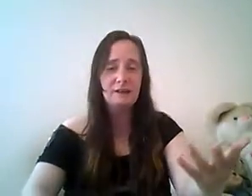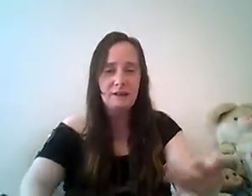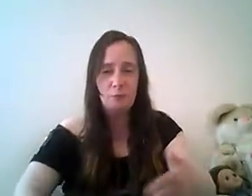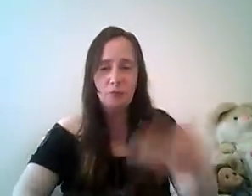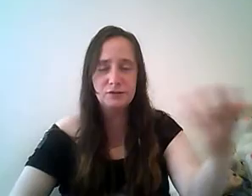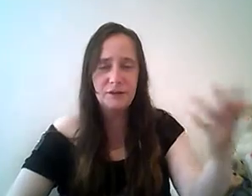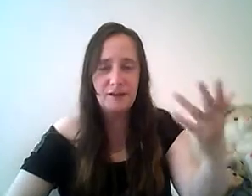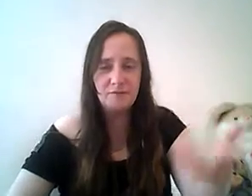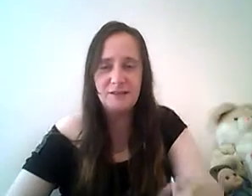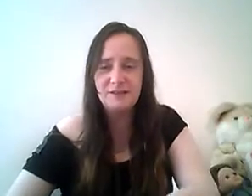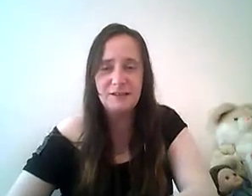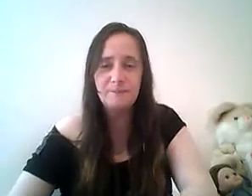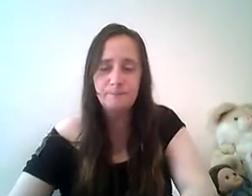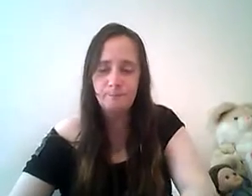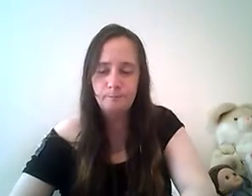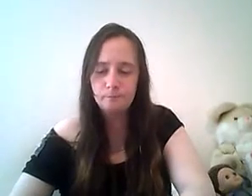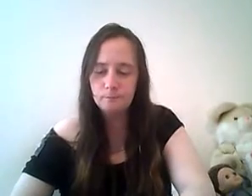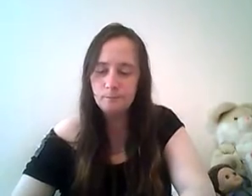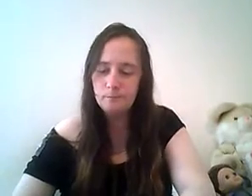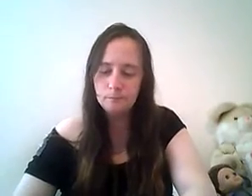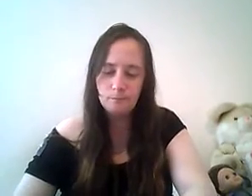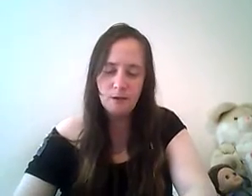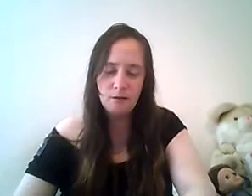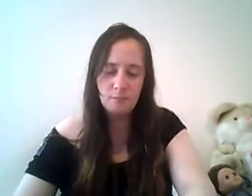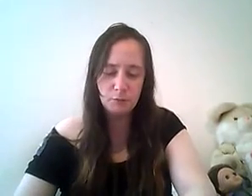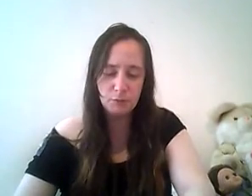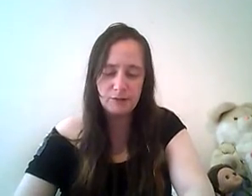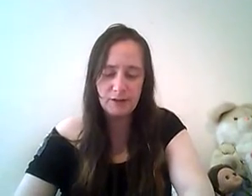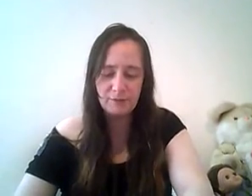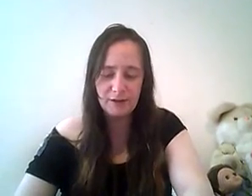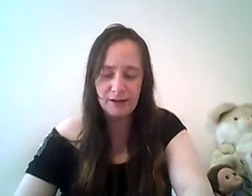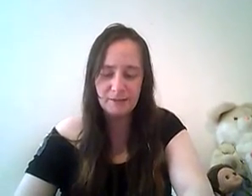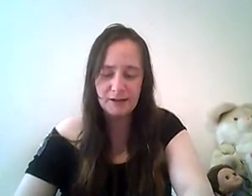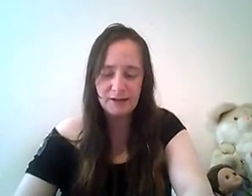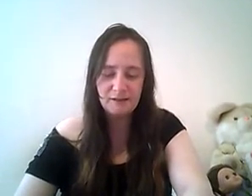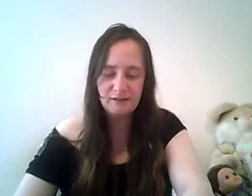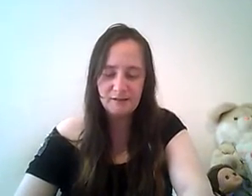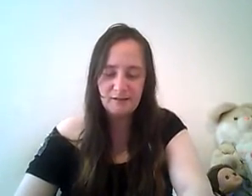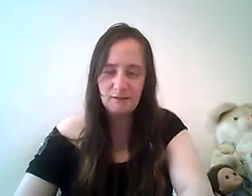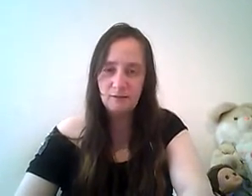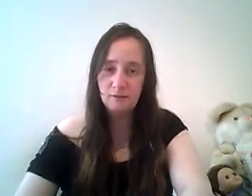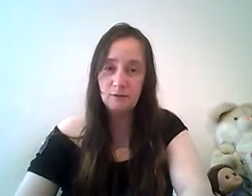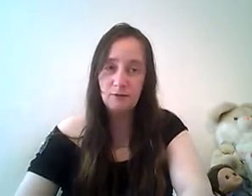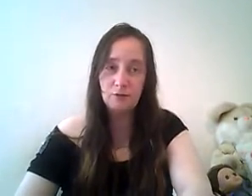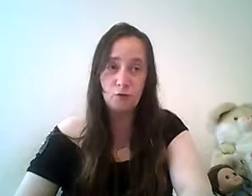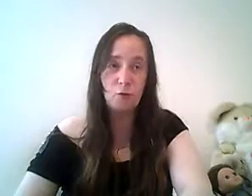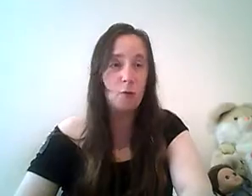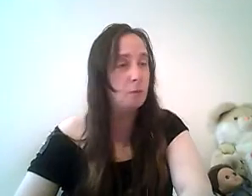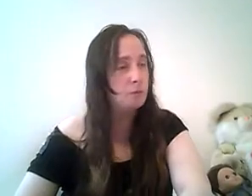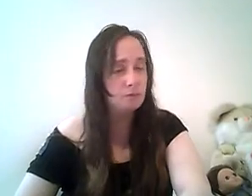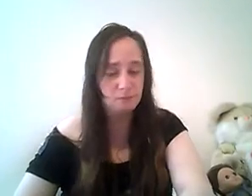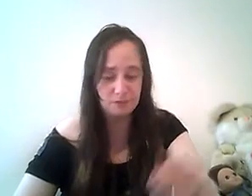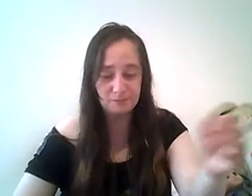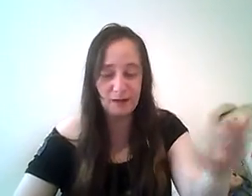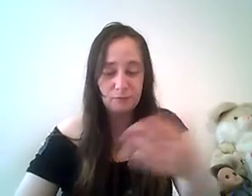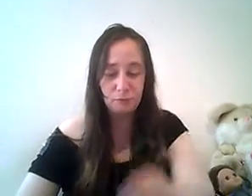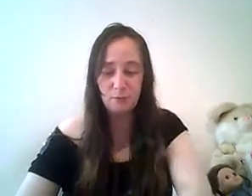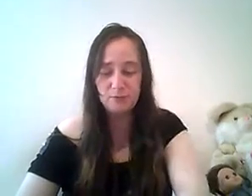will just if she needs him but as soon as they arrived at the library they sort of dismantled all the books